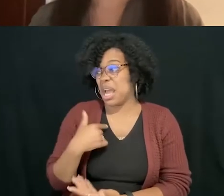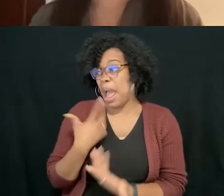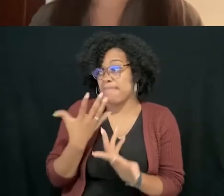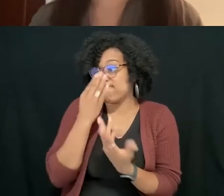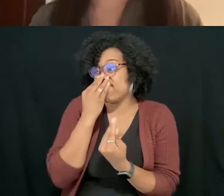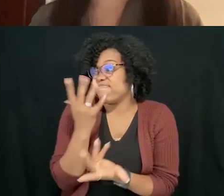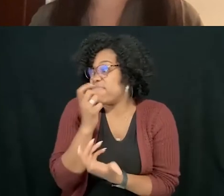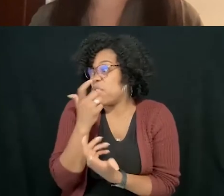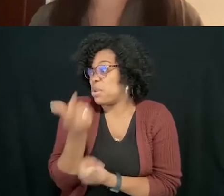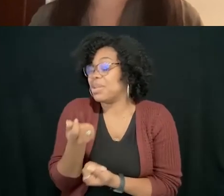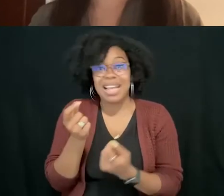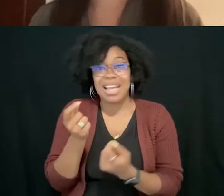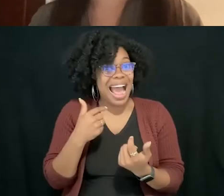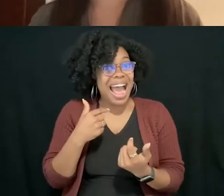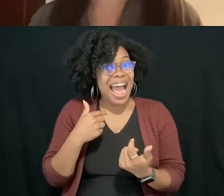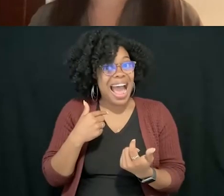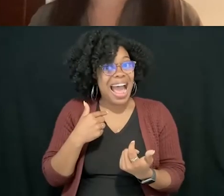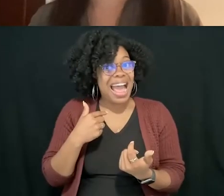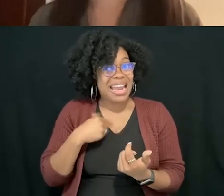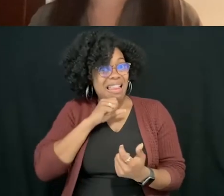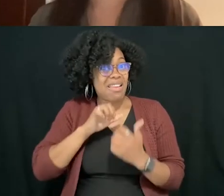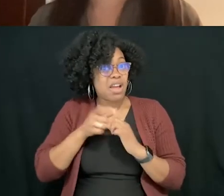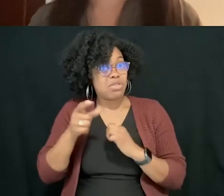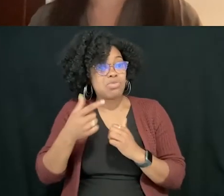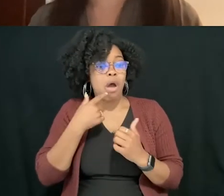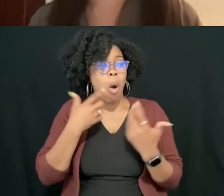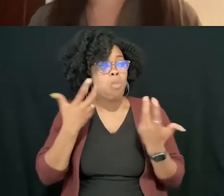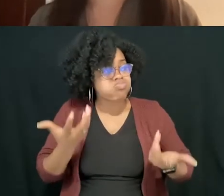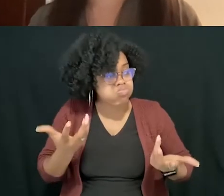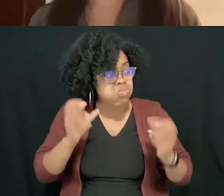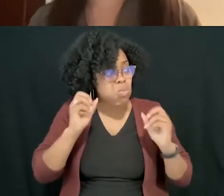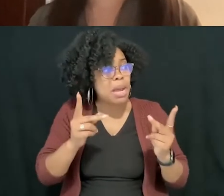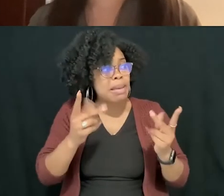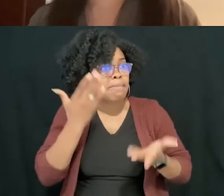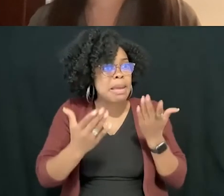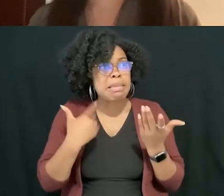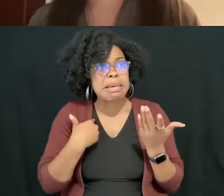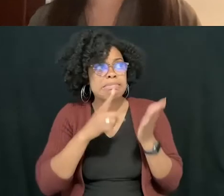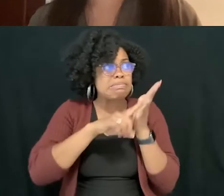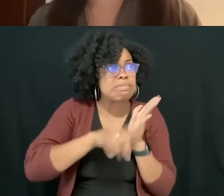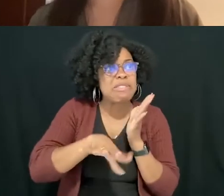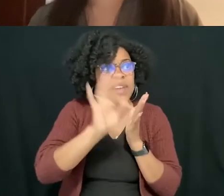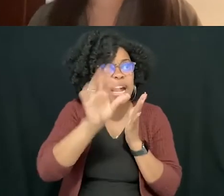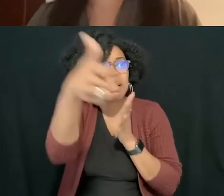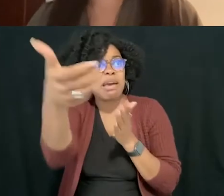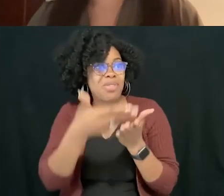the step that it sounds like you took was, okay, let me see what else might be out there, right? Not forcing them